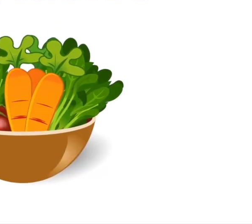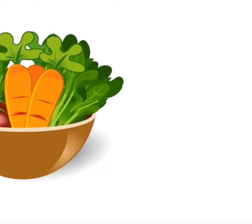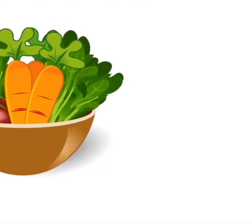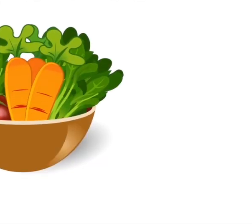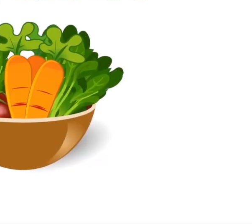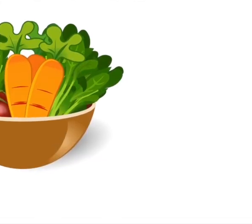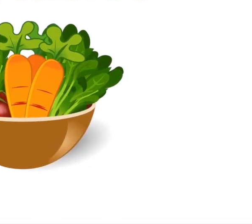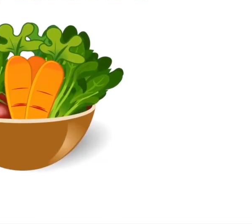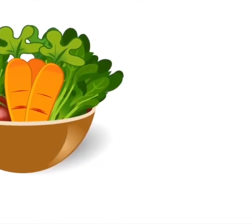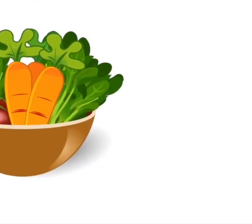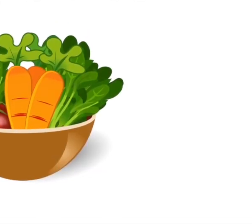Vegetables.